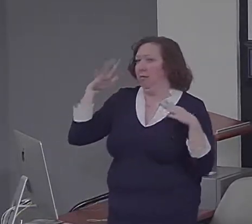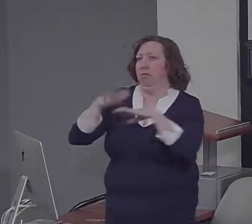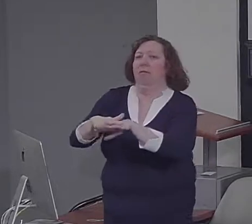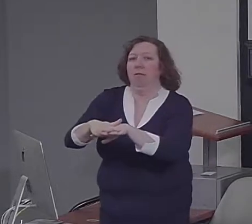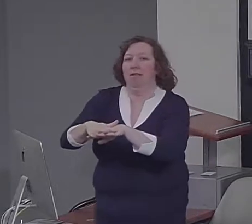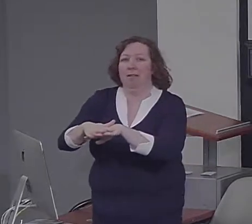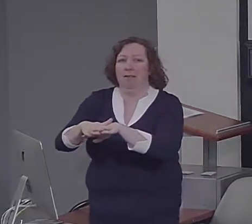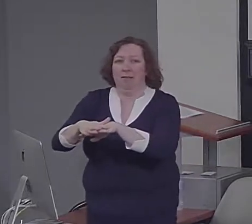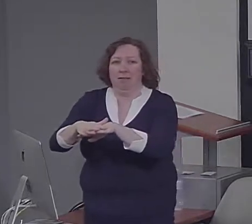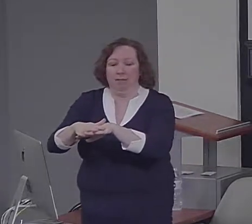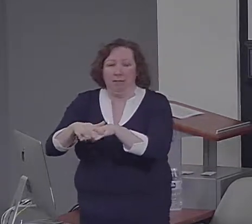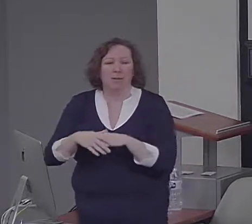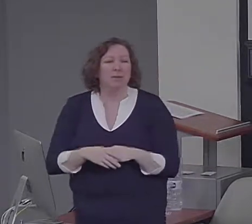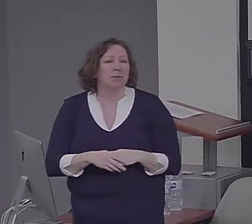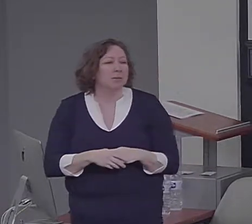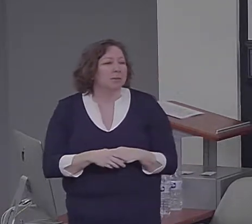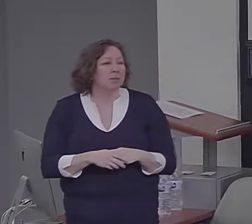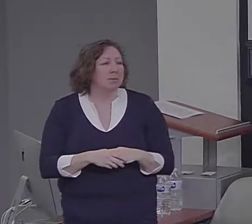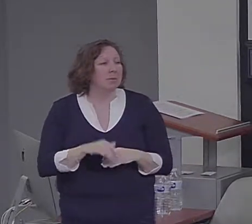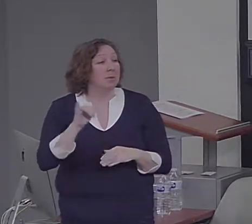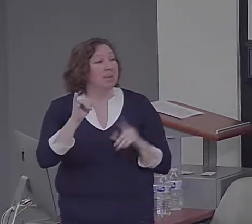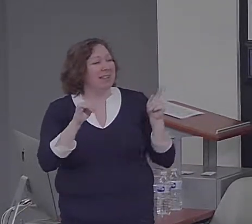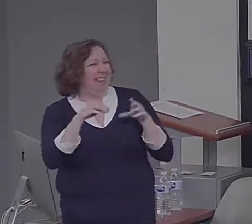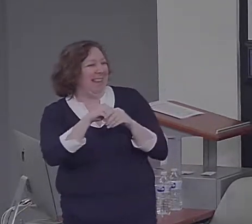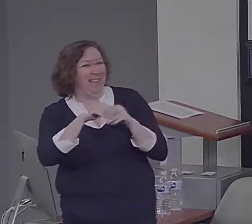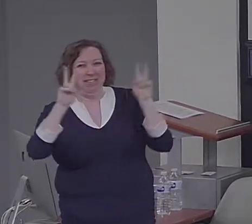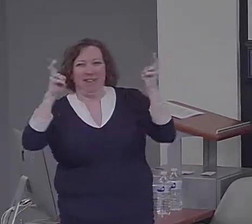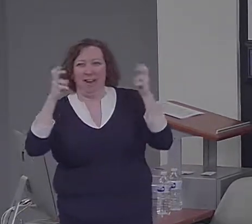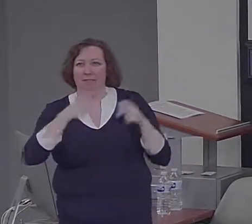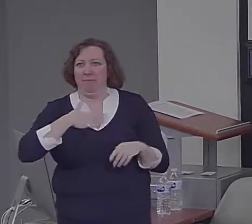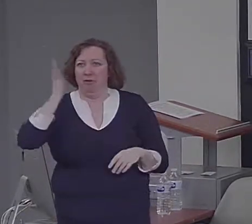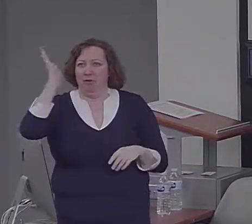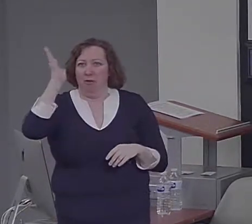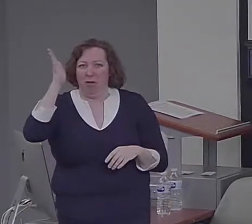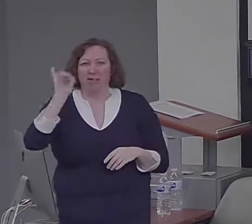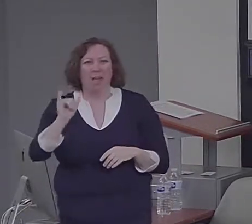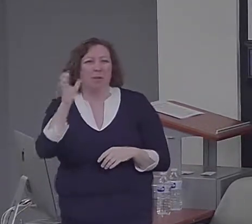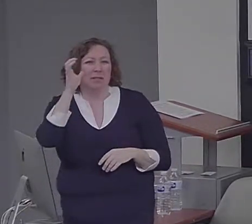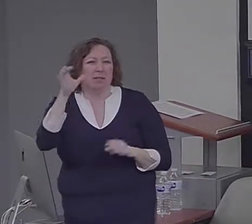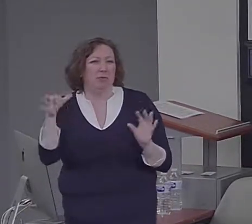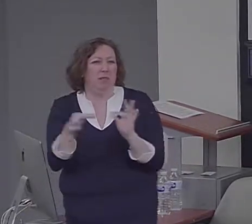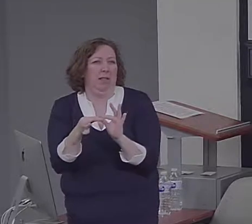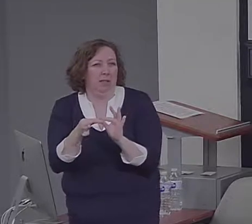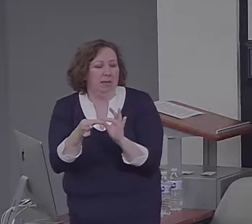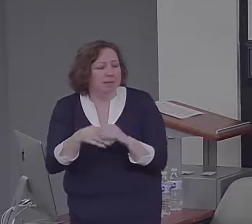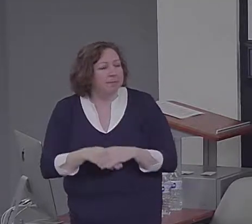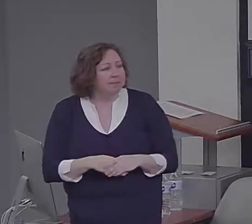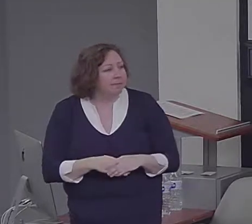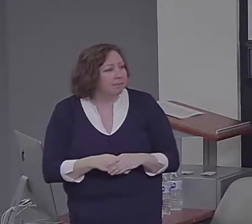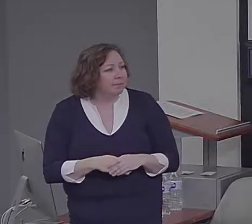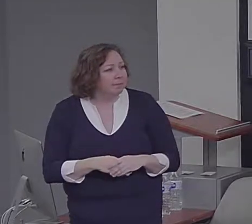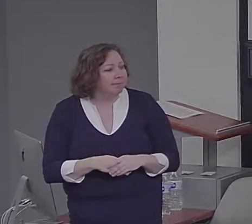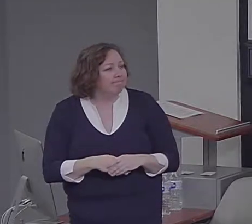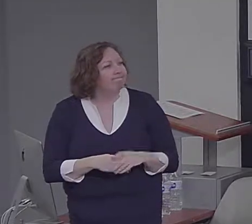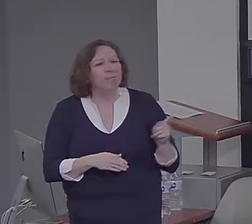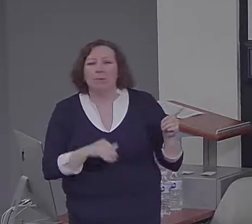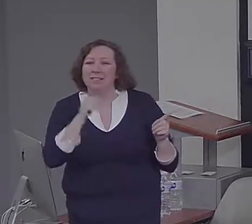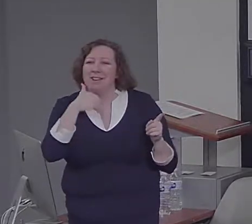conceptual link referred to in the title of the talk. We didn't have a lot of direct evidence on that at the time, but